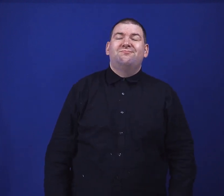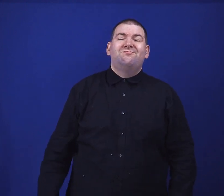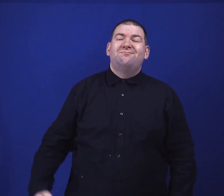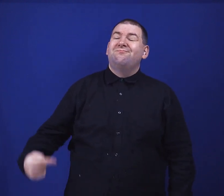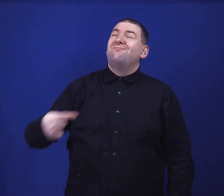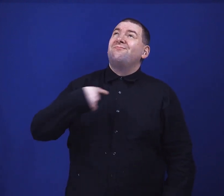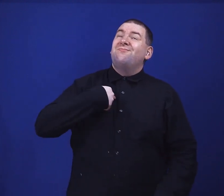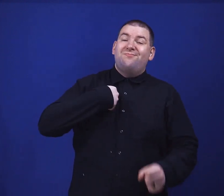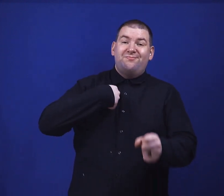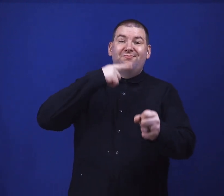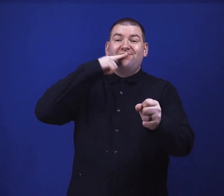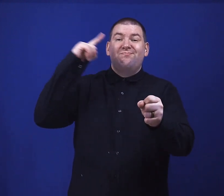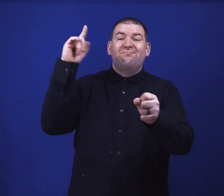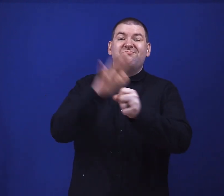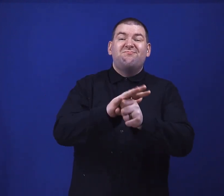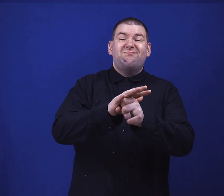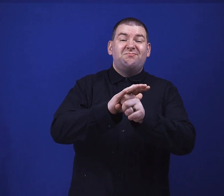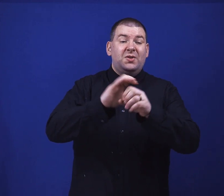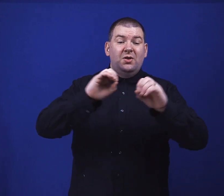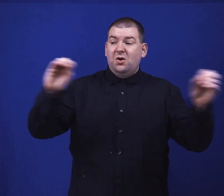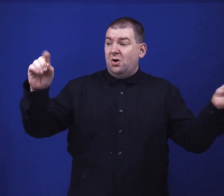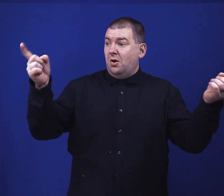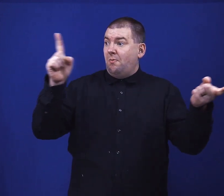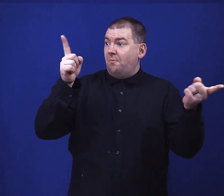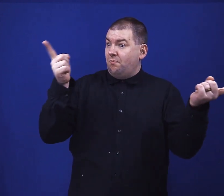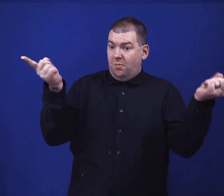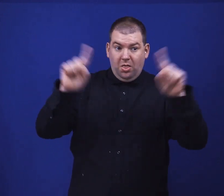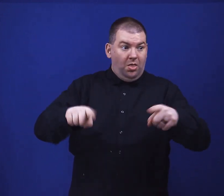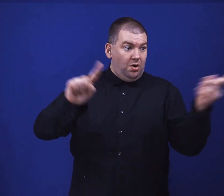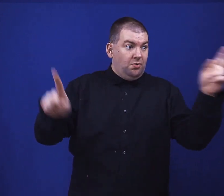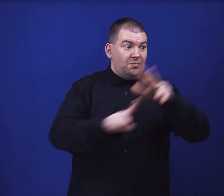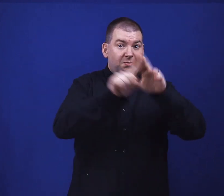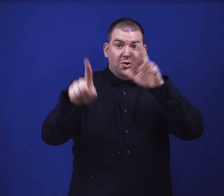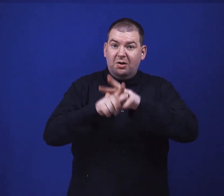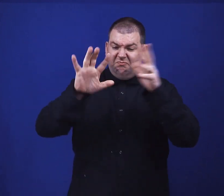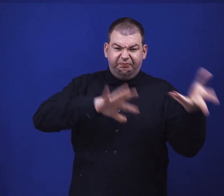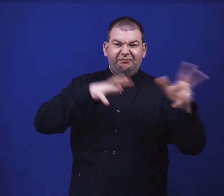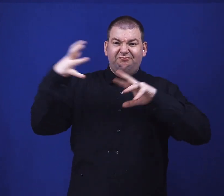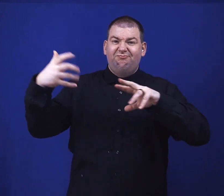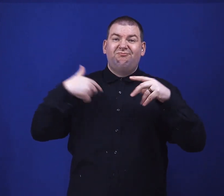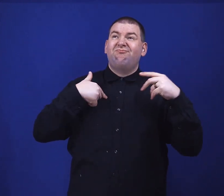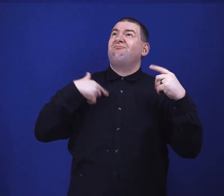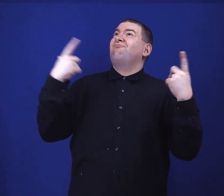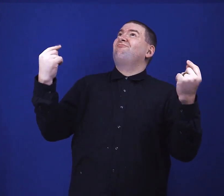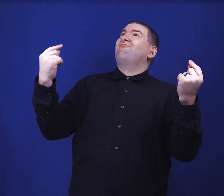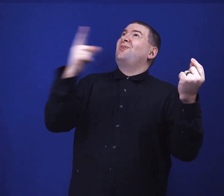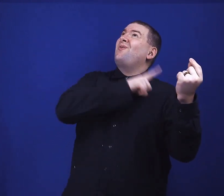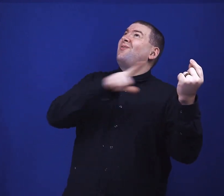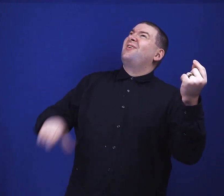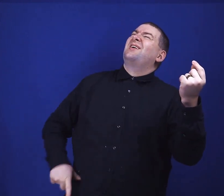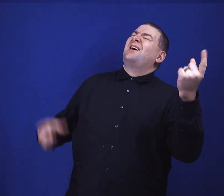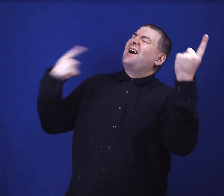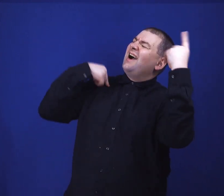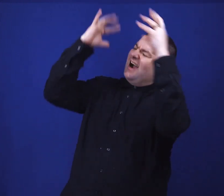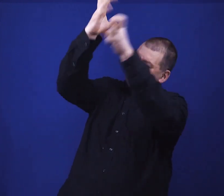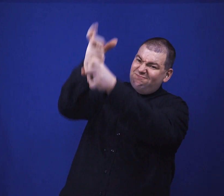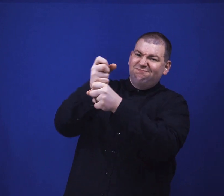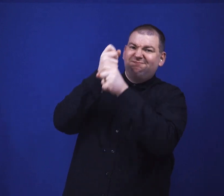what Lord, I'll trust in you I won't give up Lord,